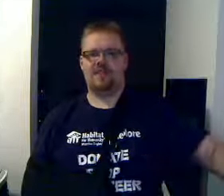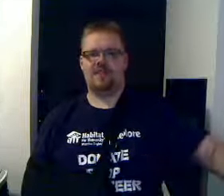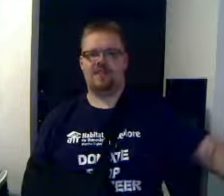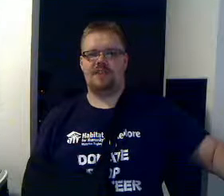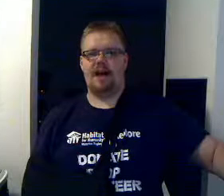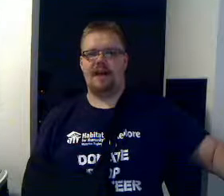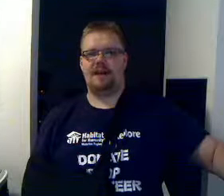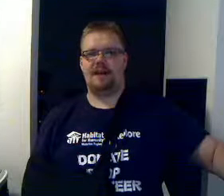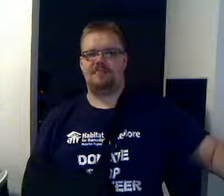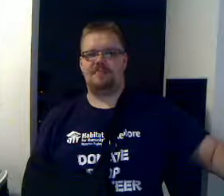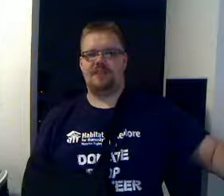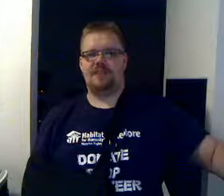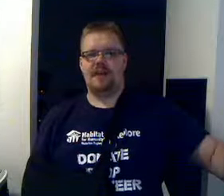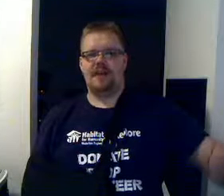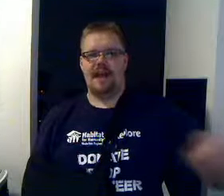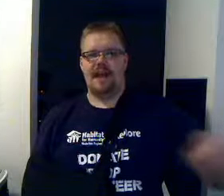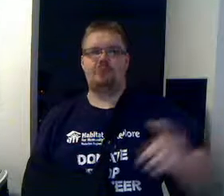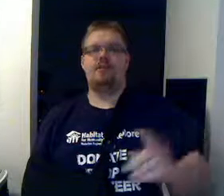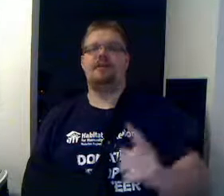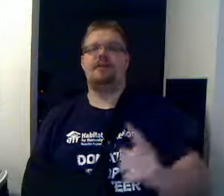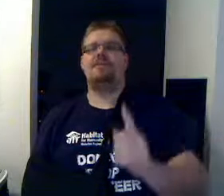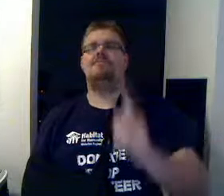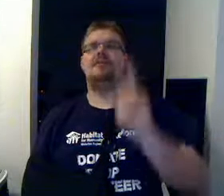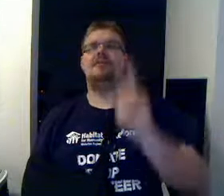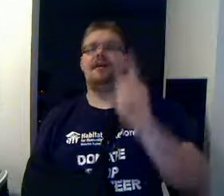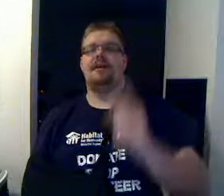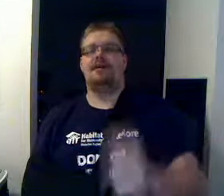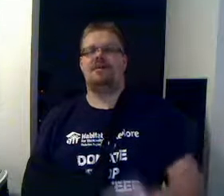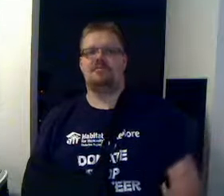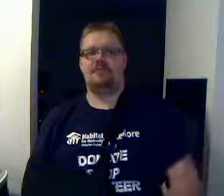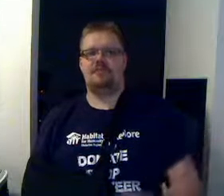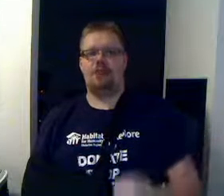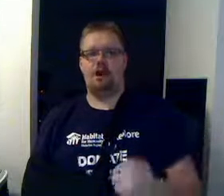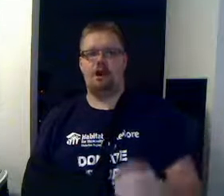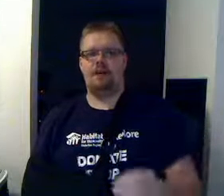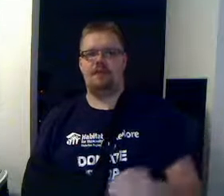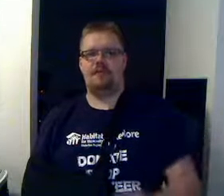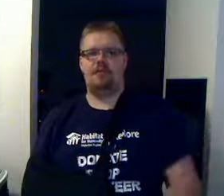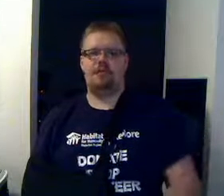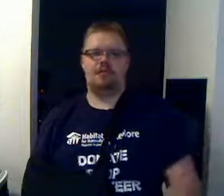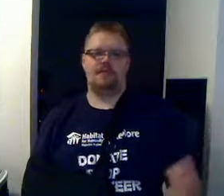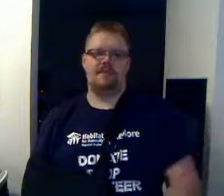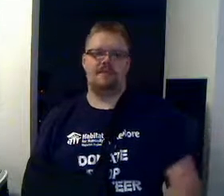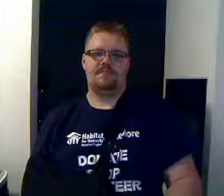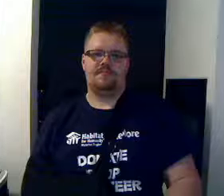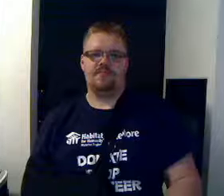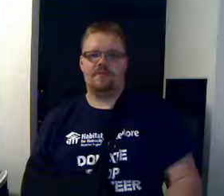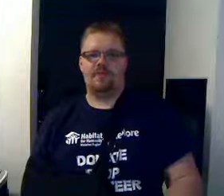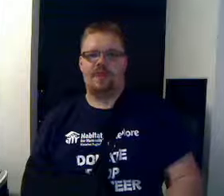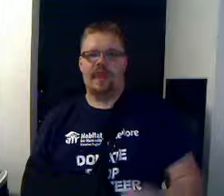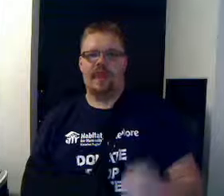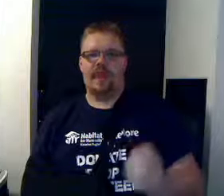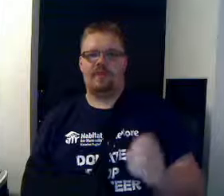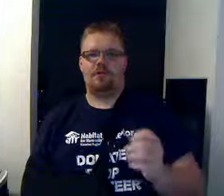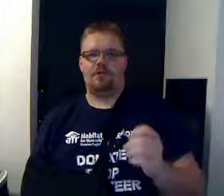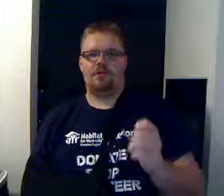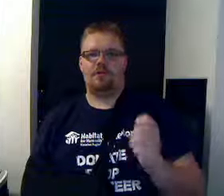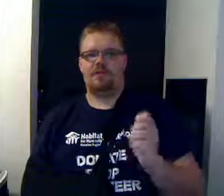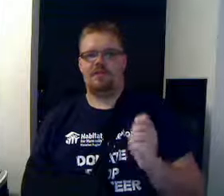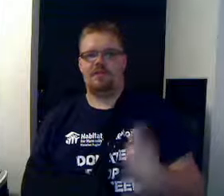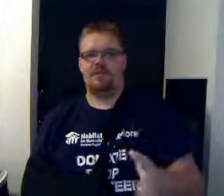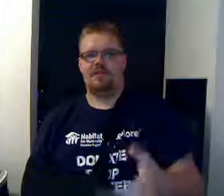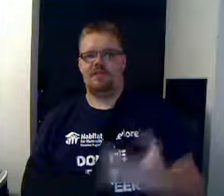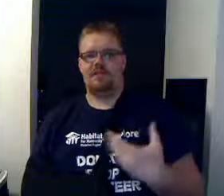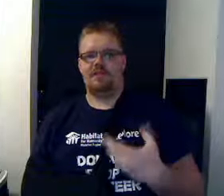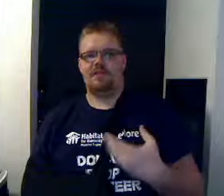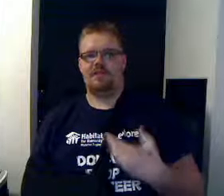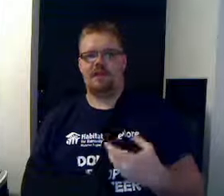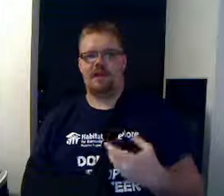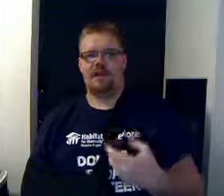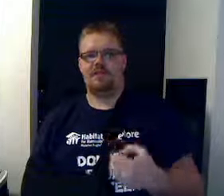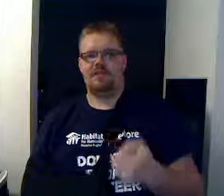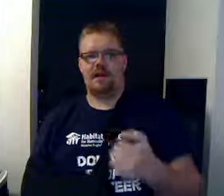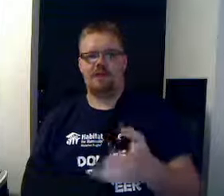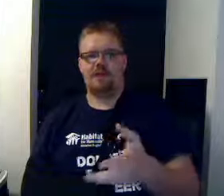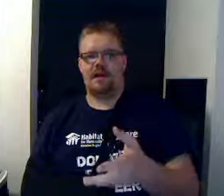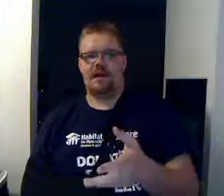to the side. Now we're going to be playing characters who are up north, and we're going to experience firsthand the vampire